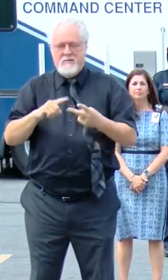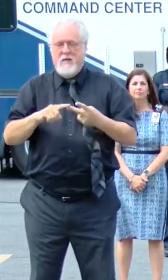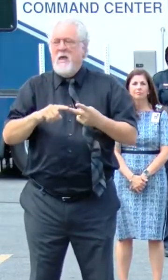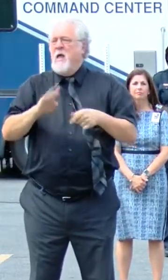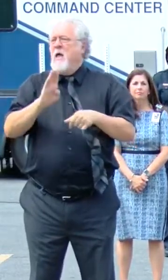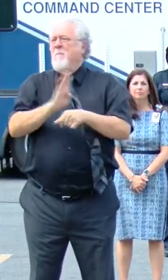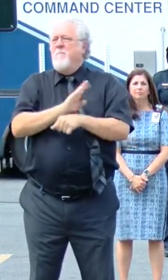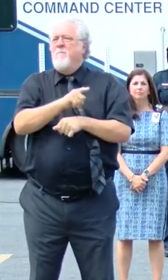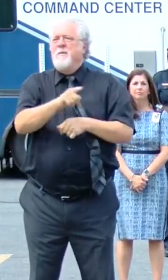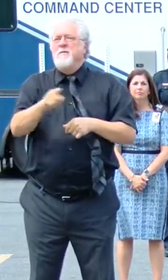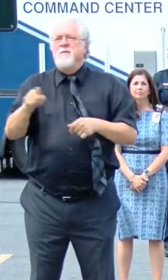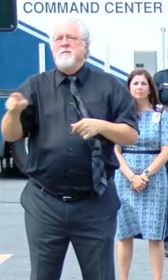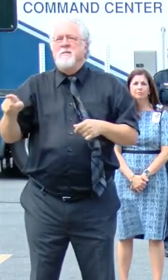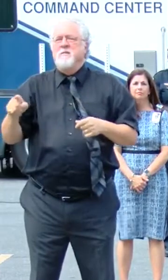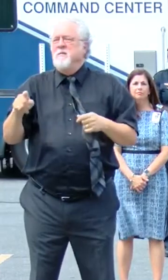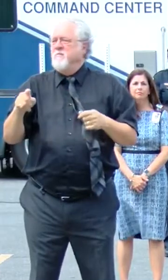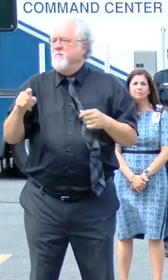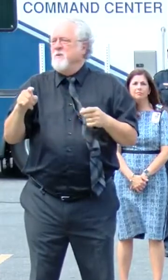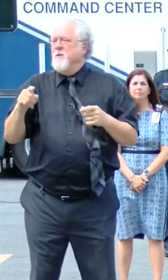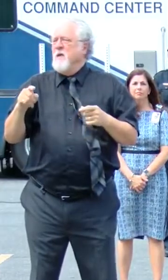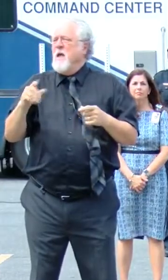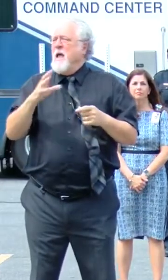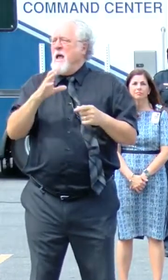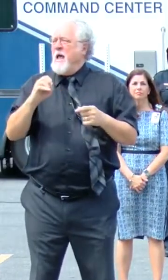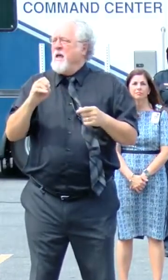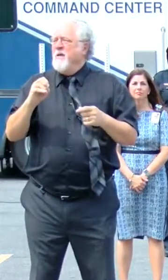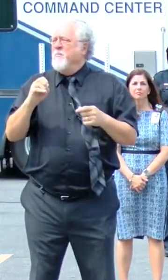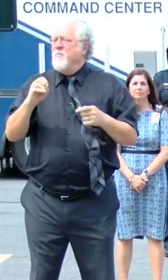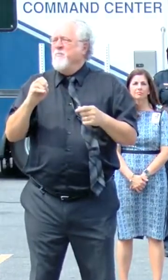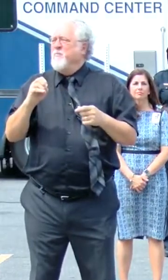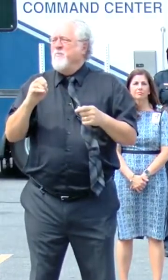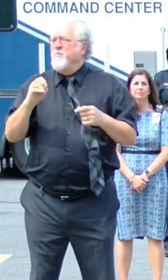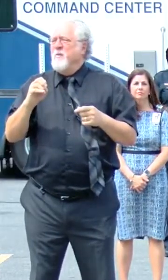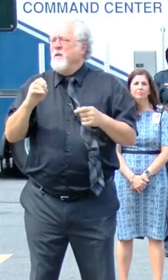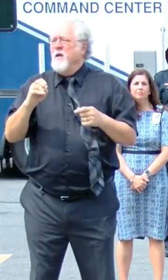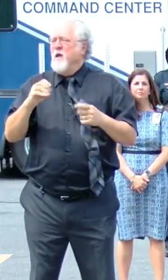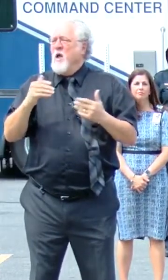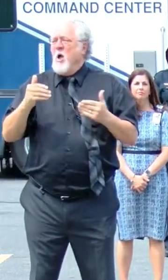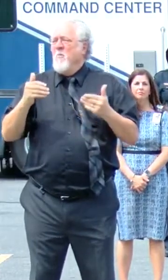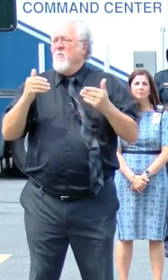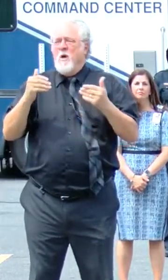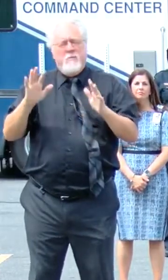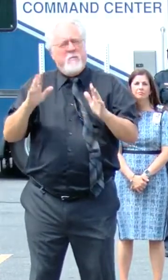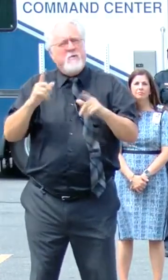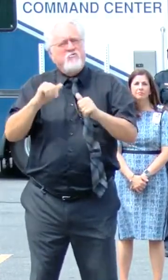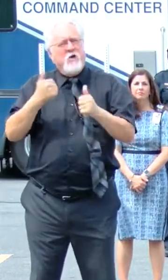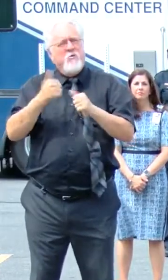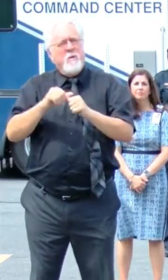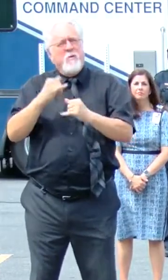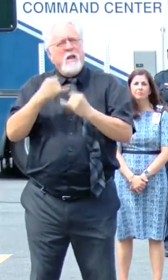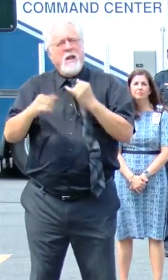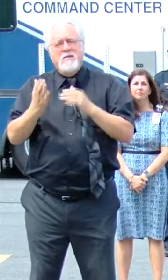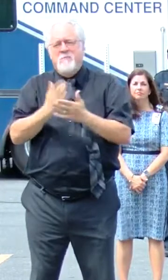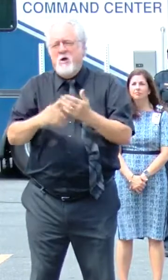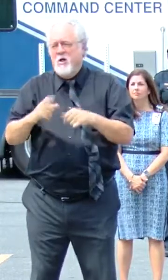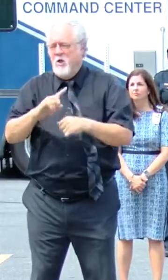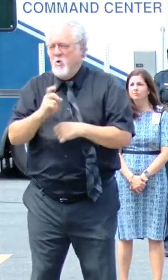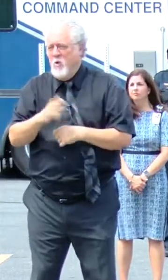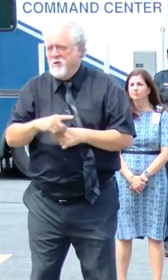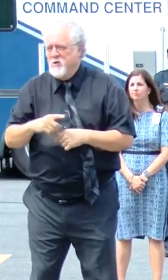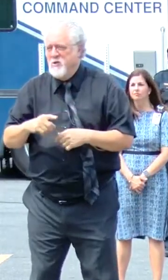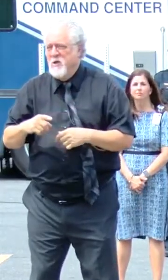businesses. And so I don't think that moving forward, and I'm trying to remember the last part of your question.